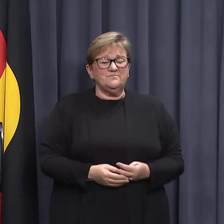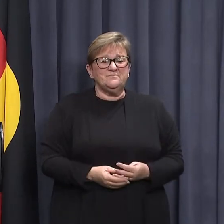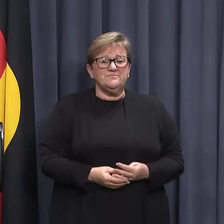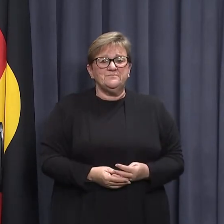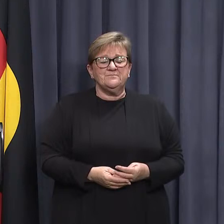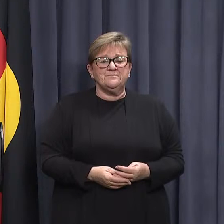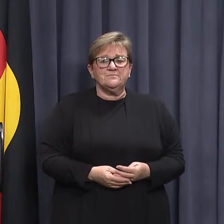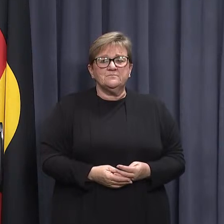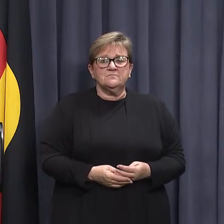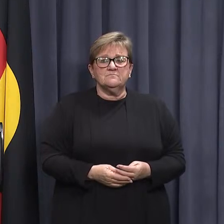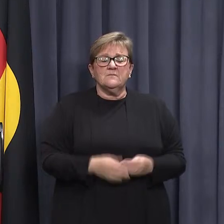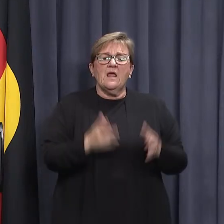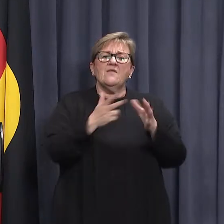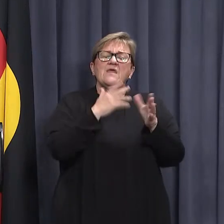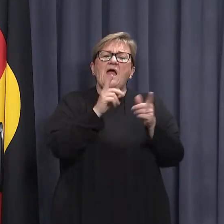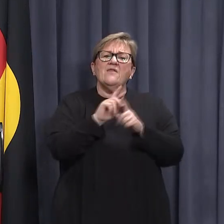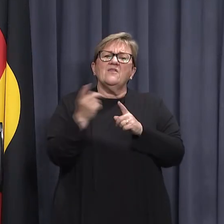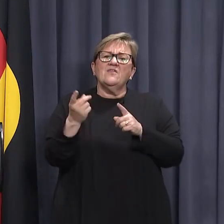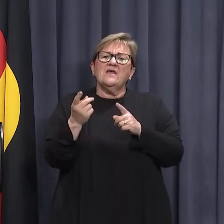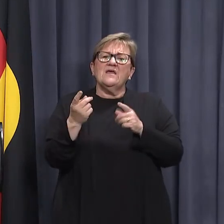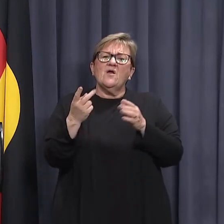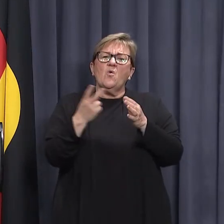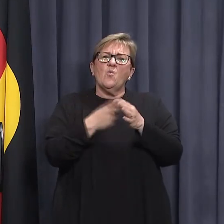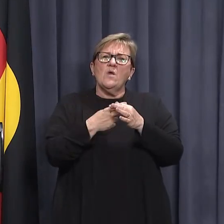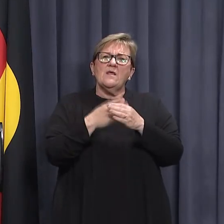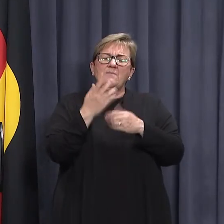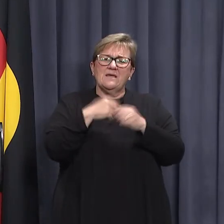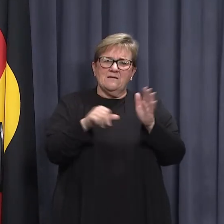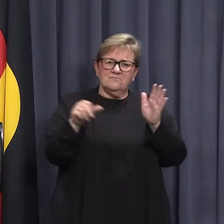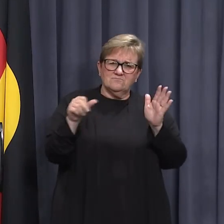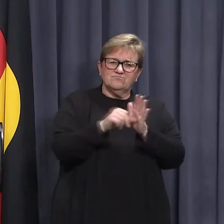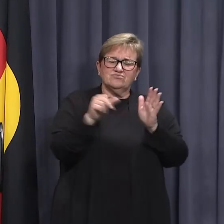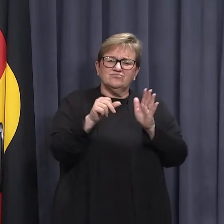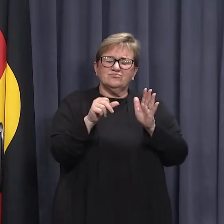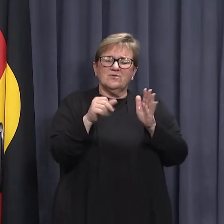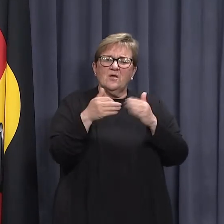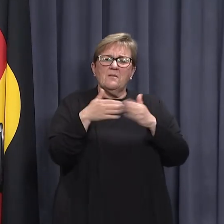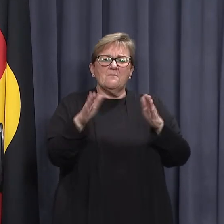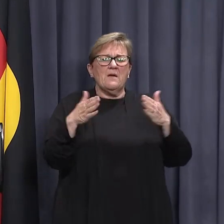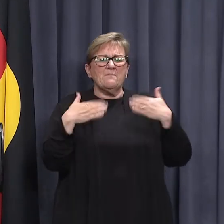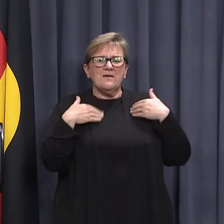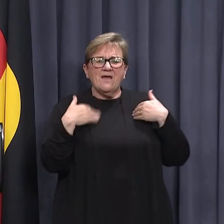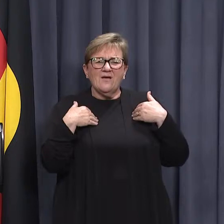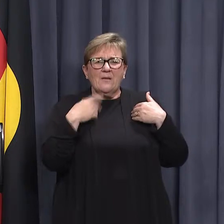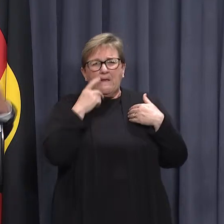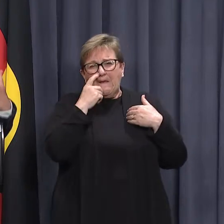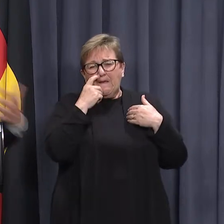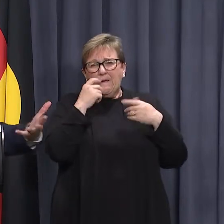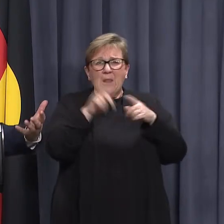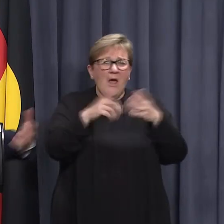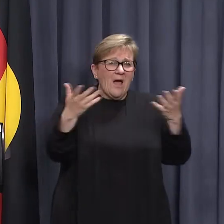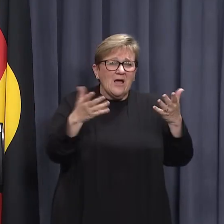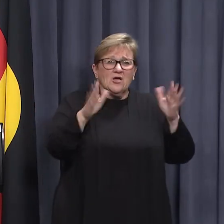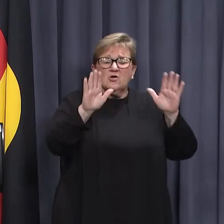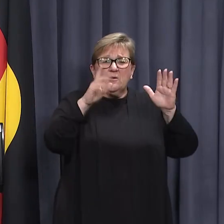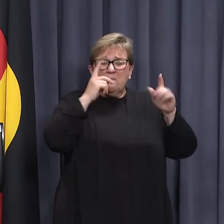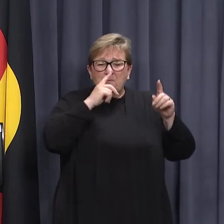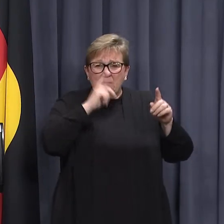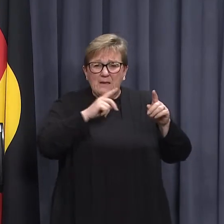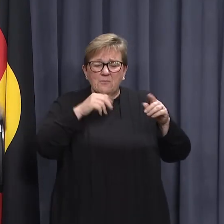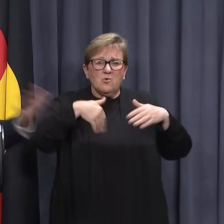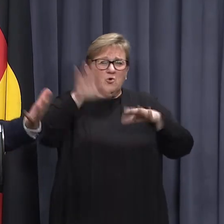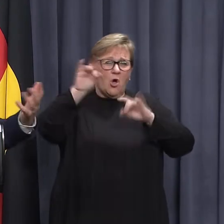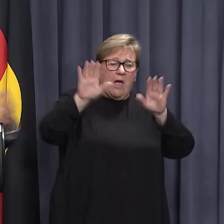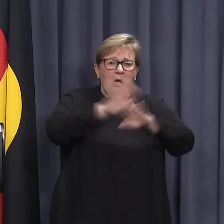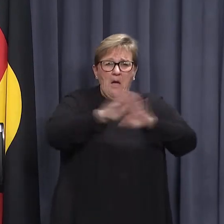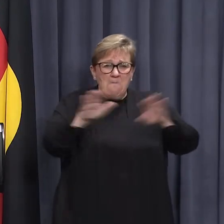And the other thing about going very hard on all of your public health social measures, for instance, you know, stopping people going